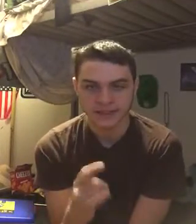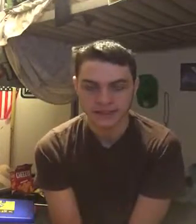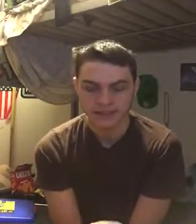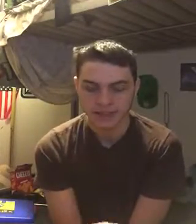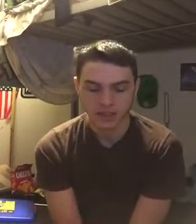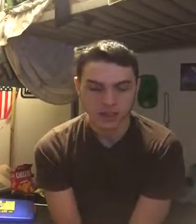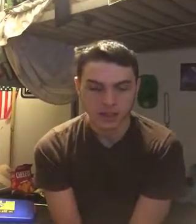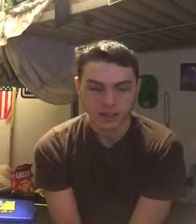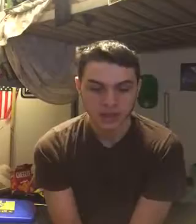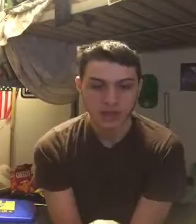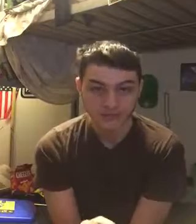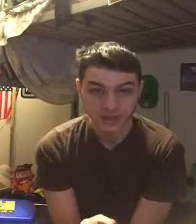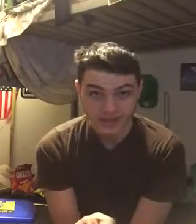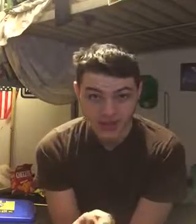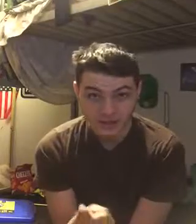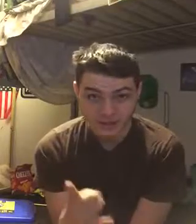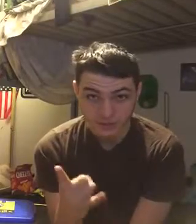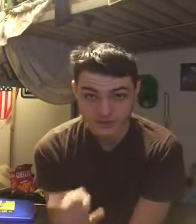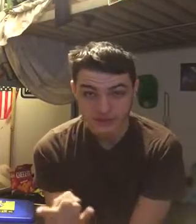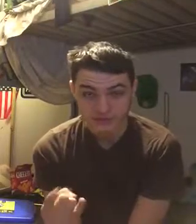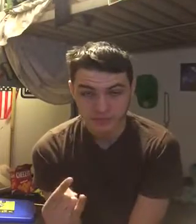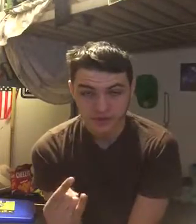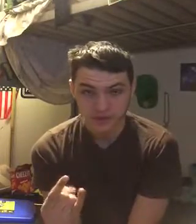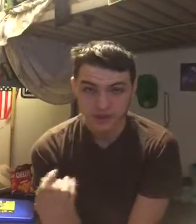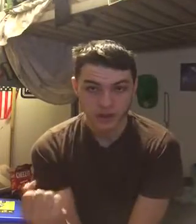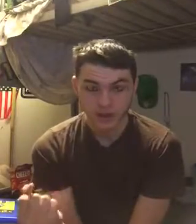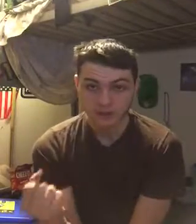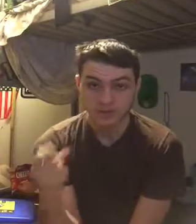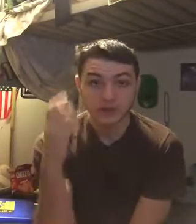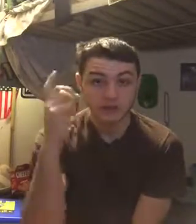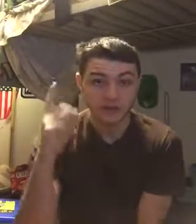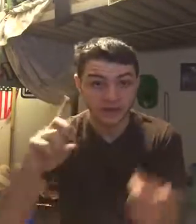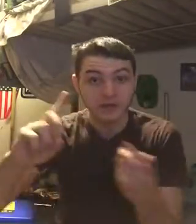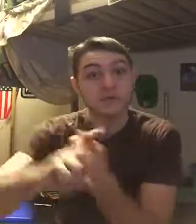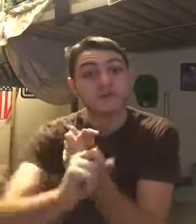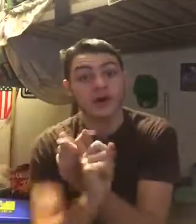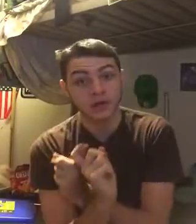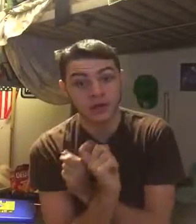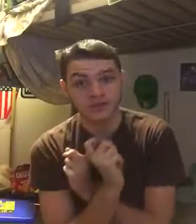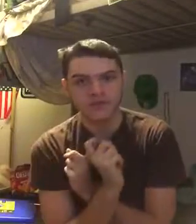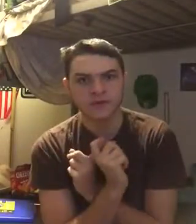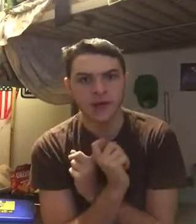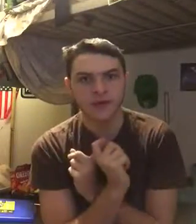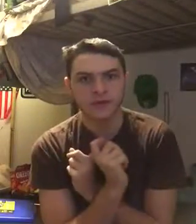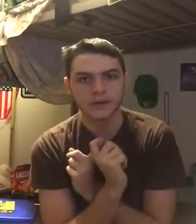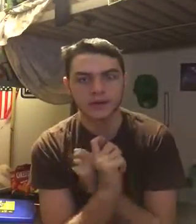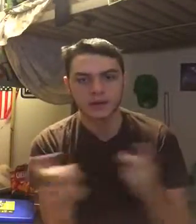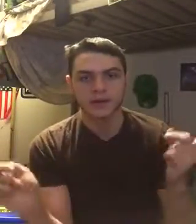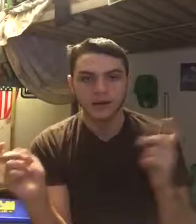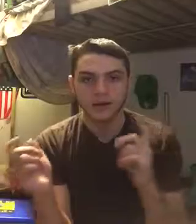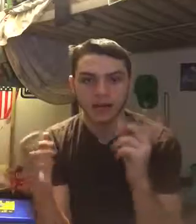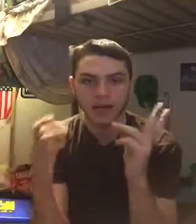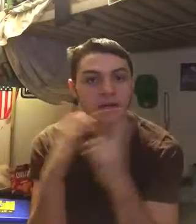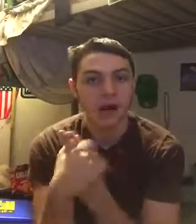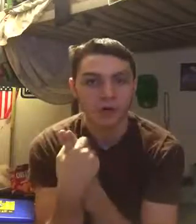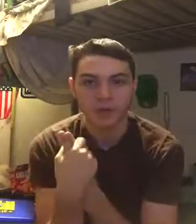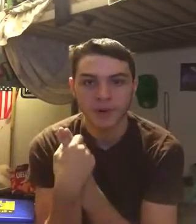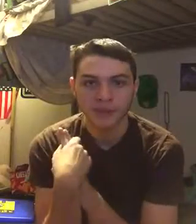needs now if Indianapolis wants to keep him there they better get him a fucking offensive line and not worry about